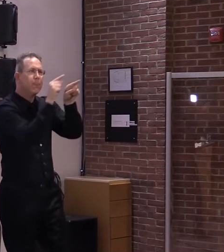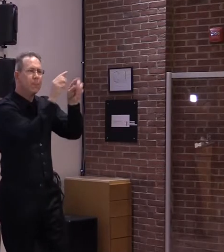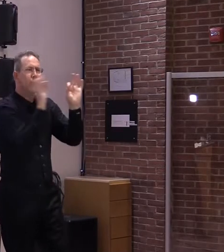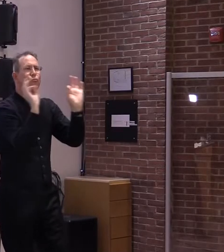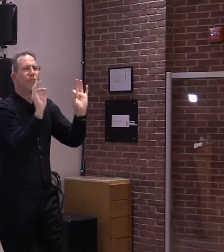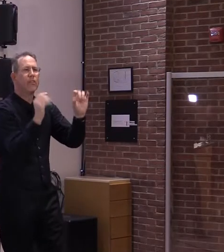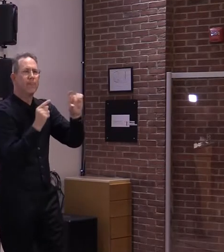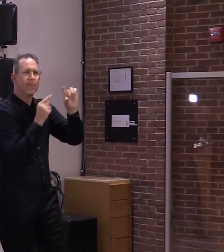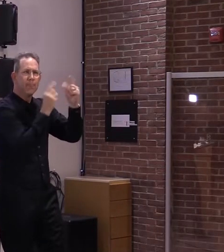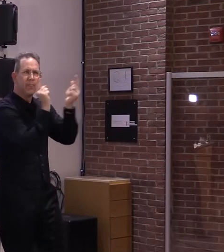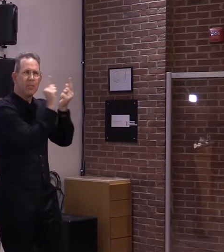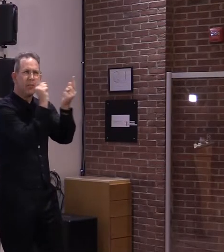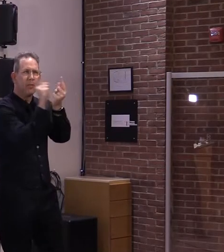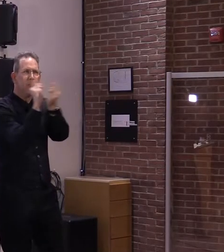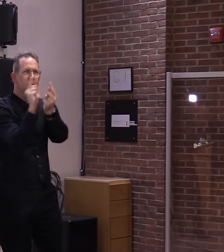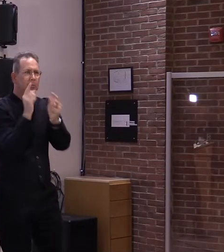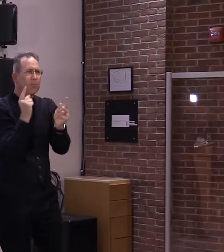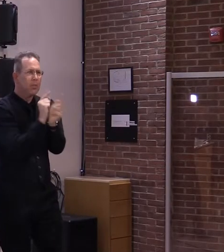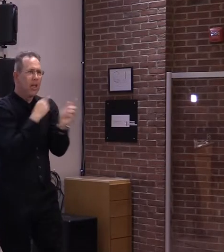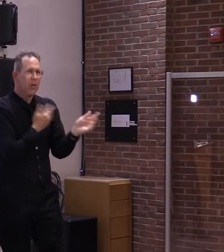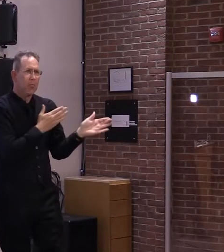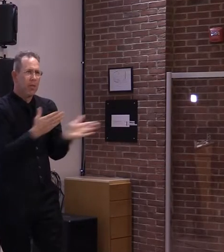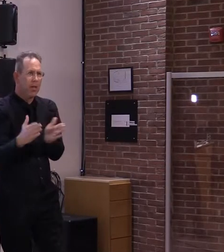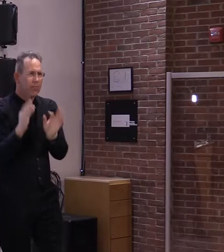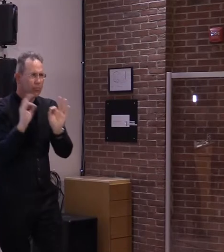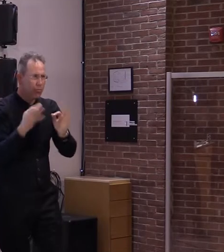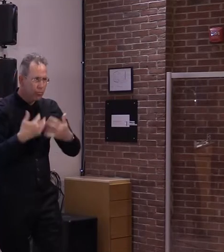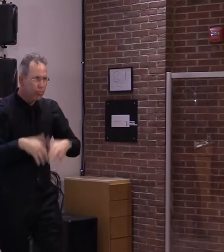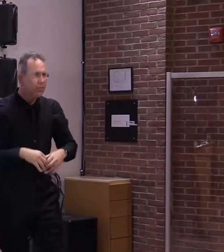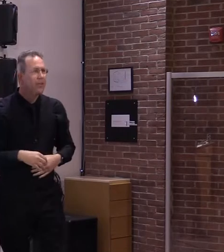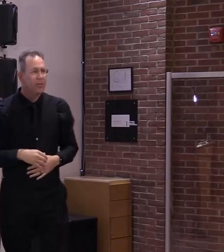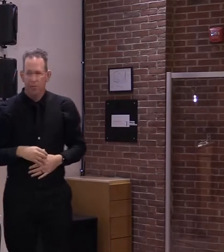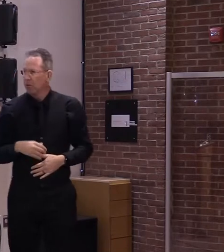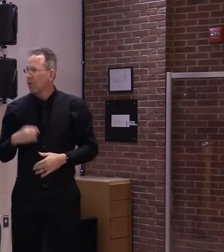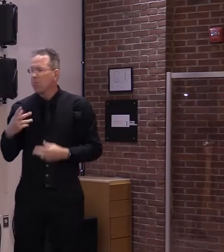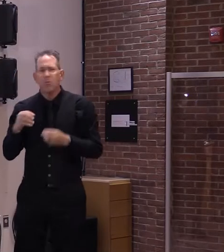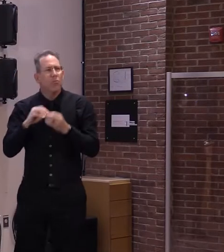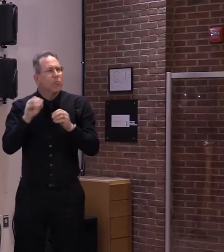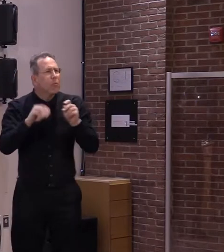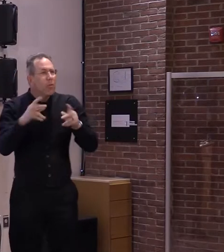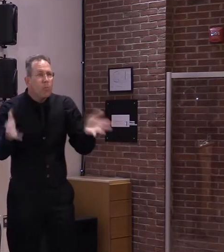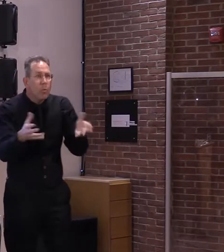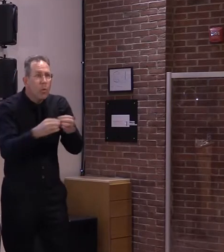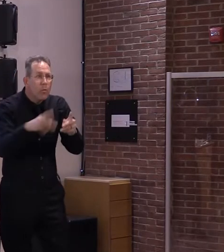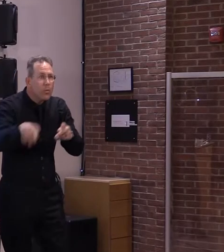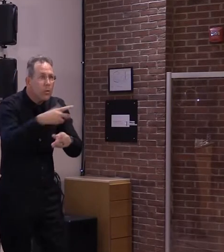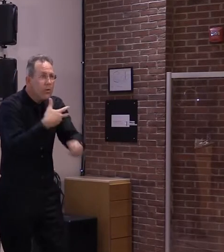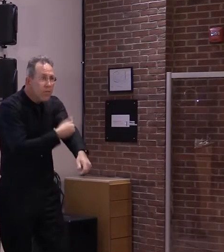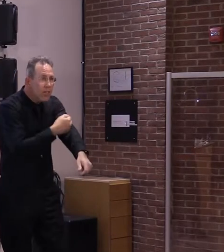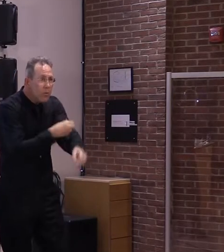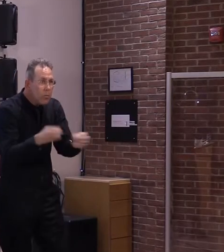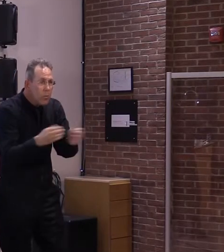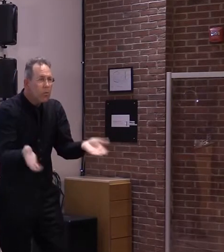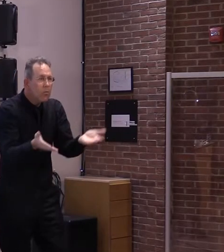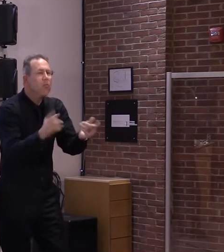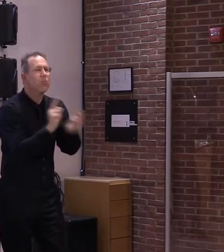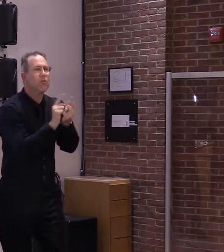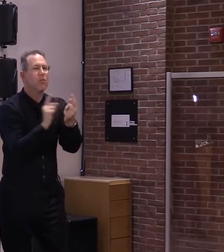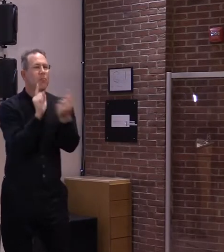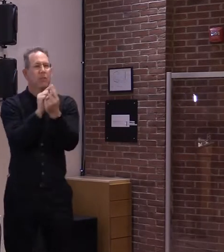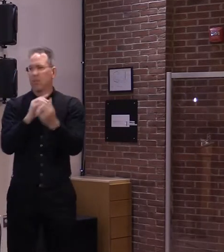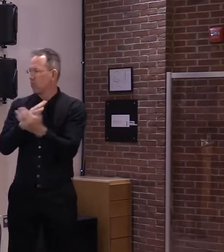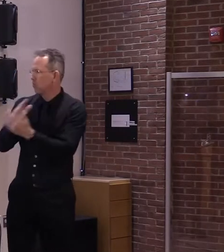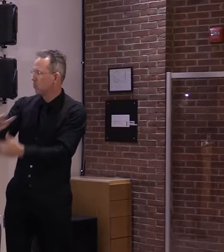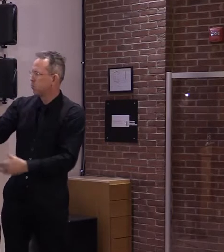standing today under new census data numbers at 51.1%. And those numbers continue to